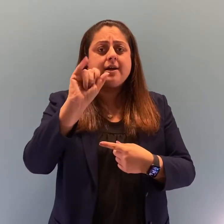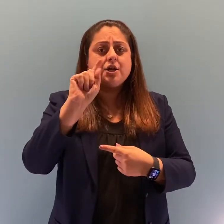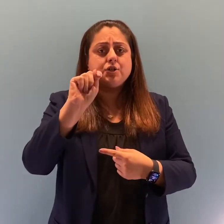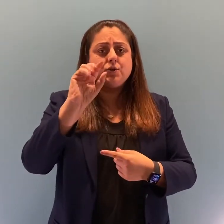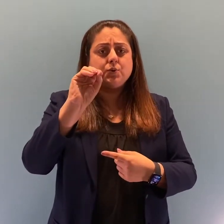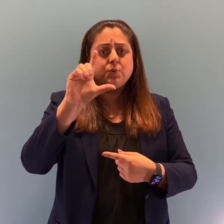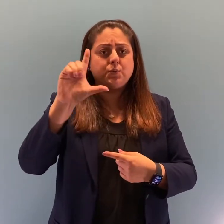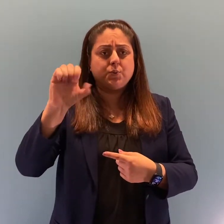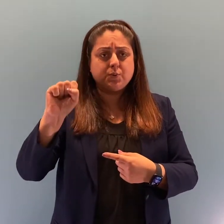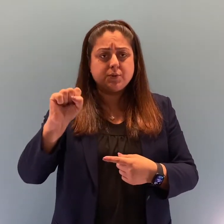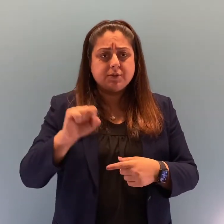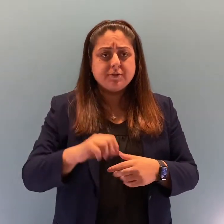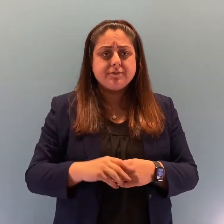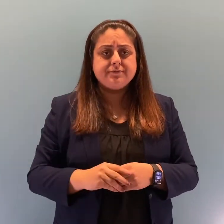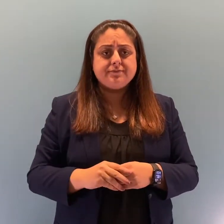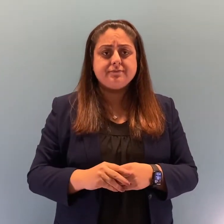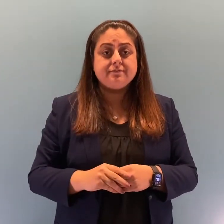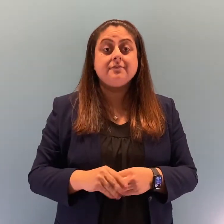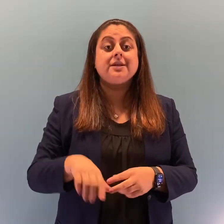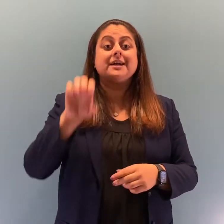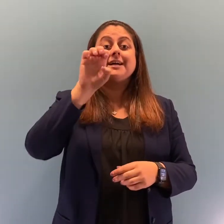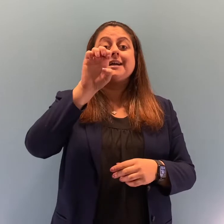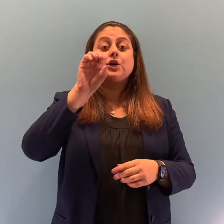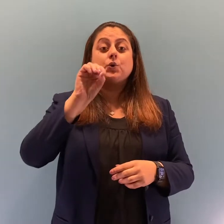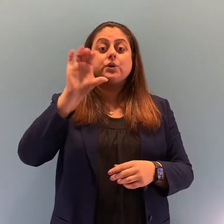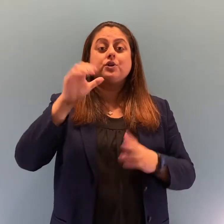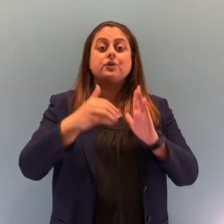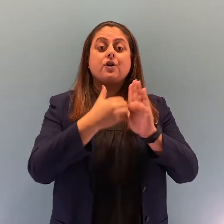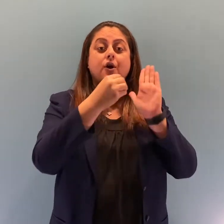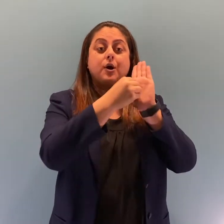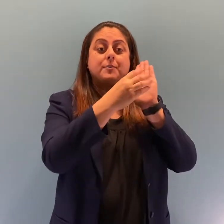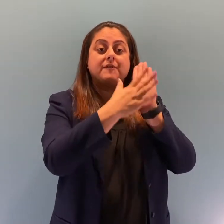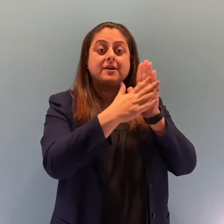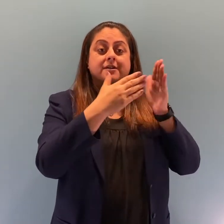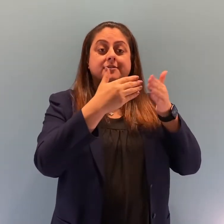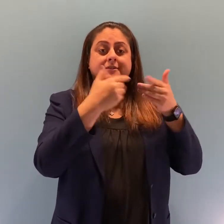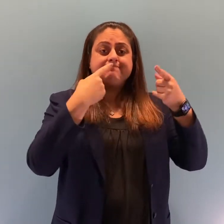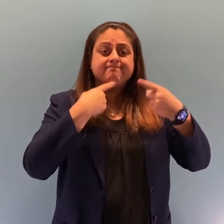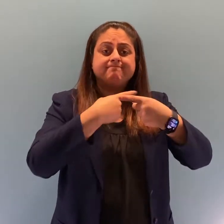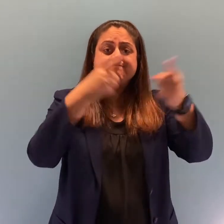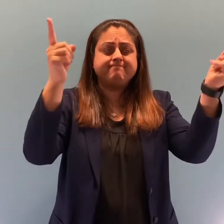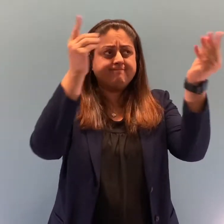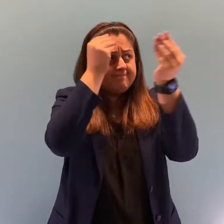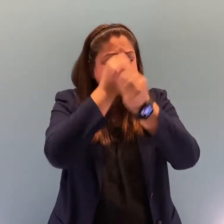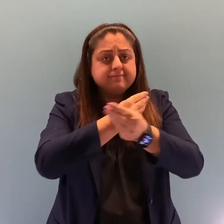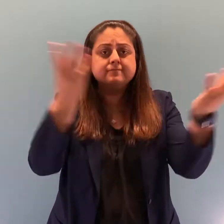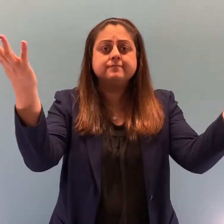a separate software vendor. For employers and vendors, a document provides information on how to comply with the ADA